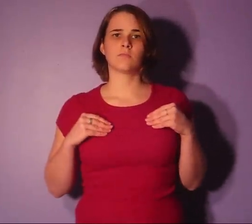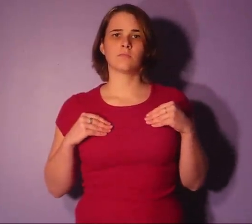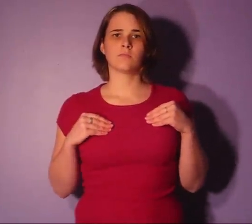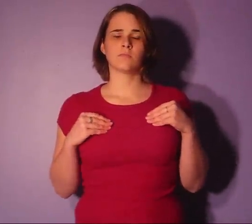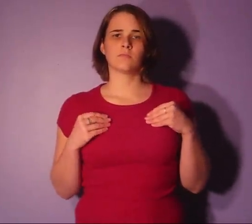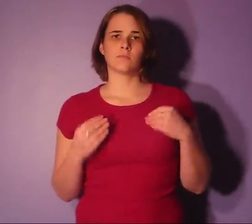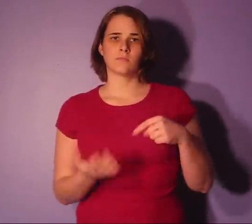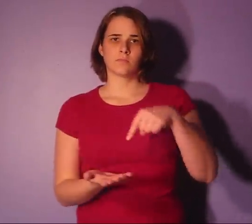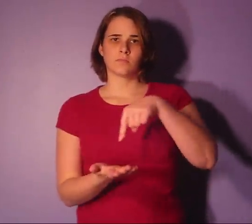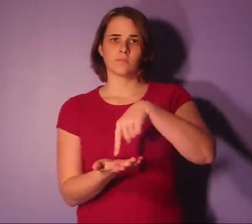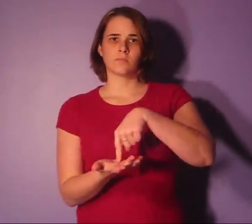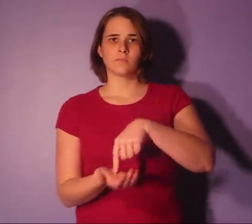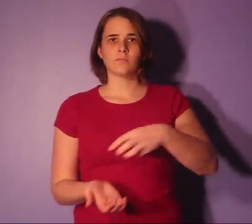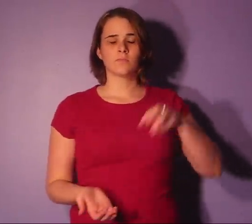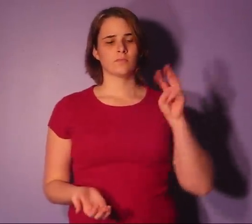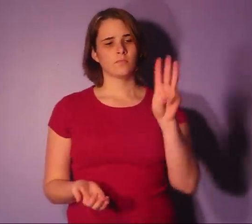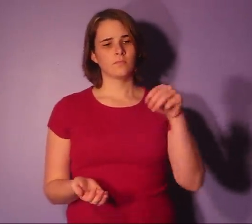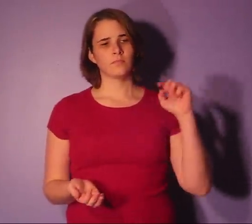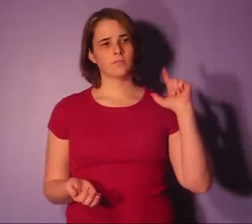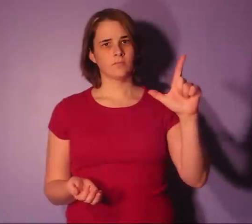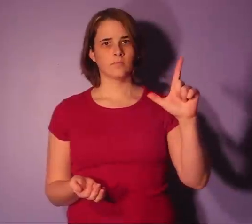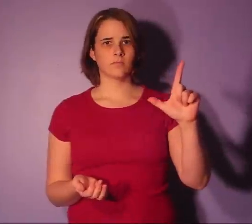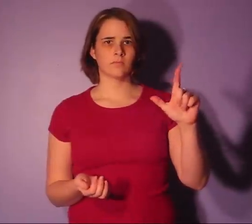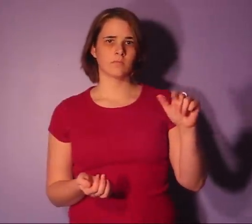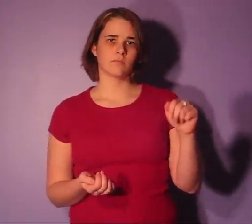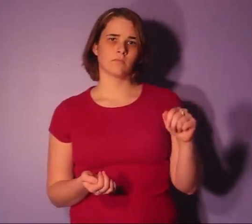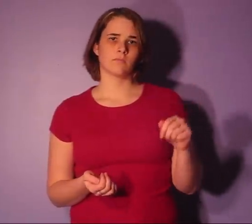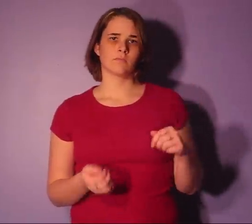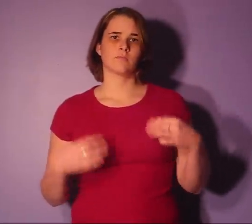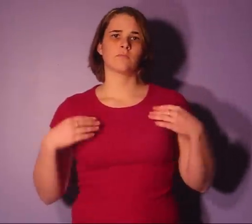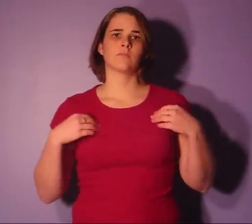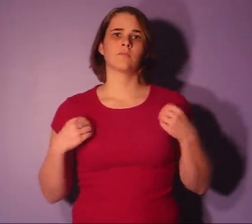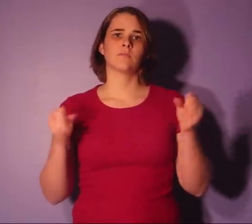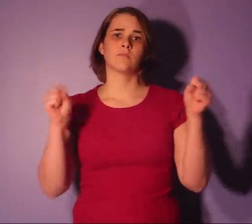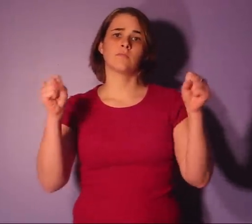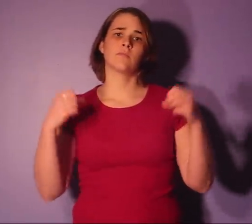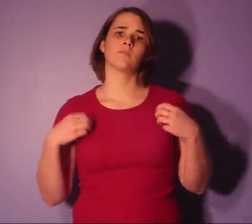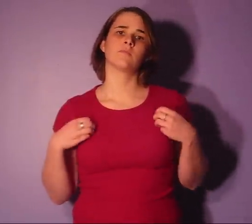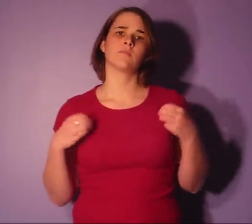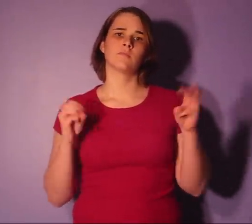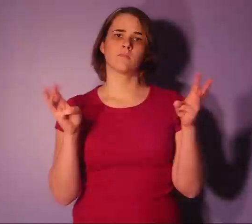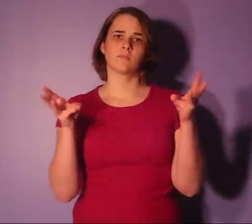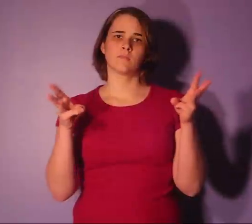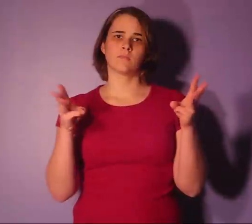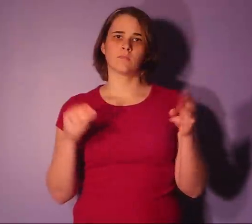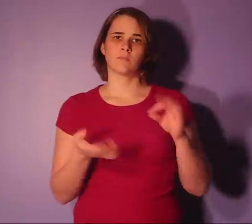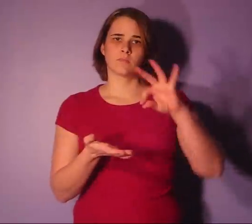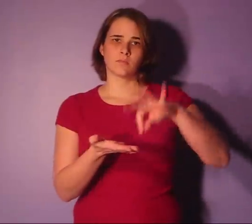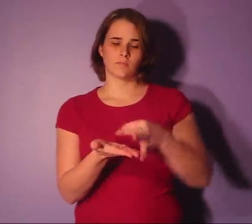terms, to terms this With a flash of silk on wool